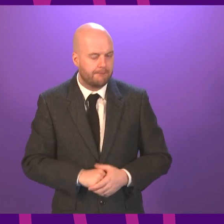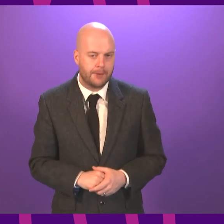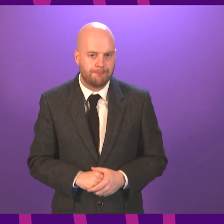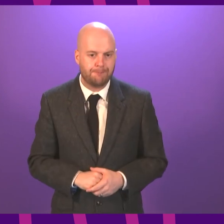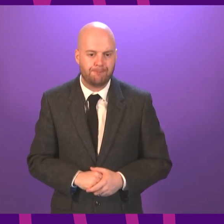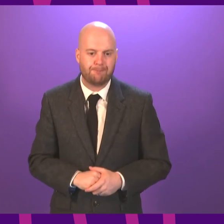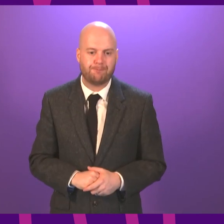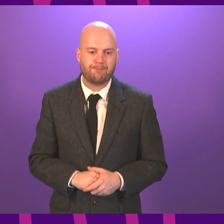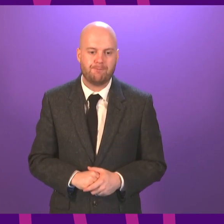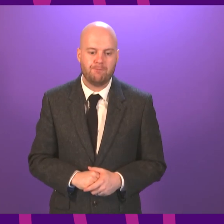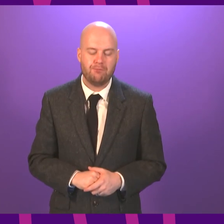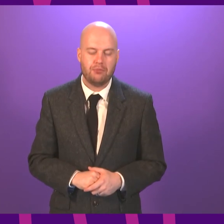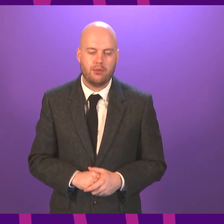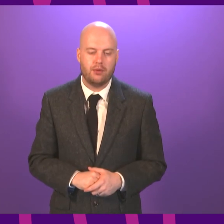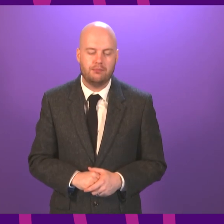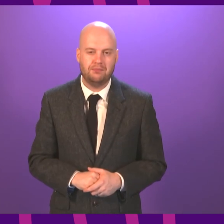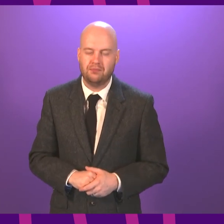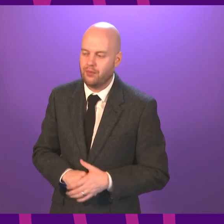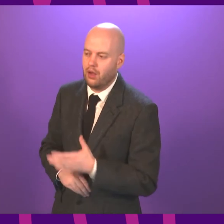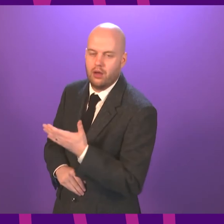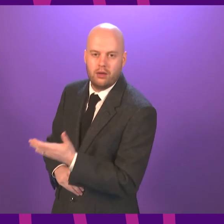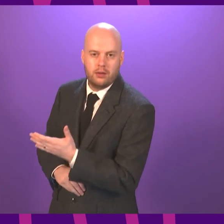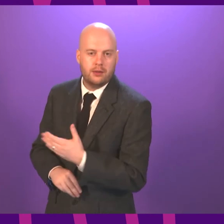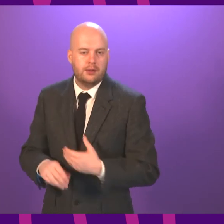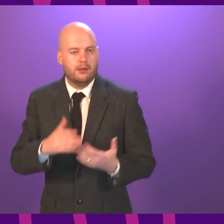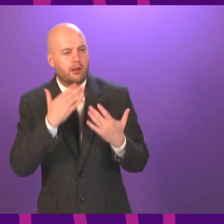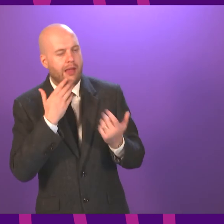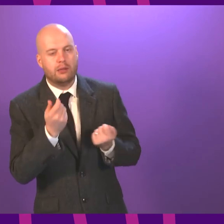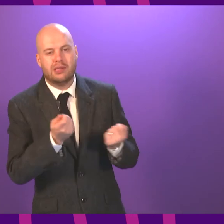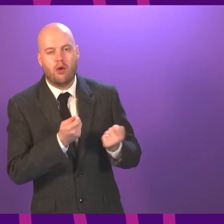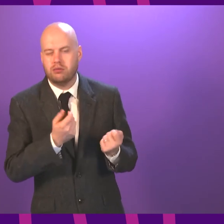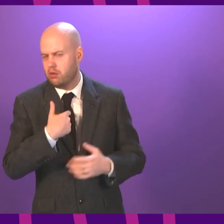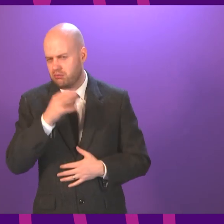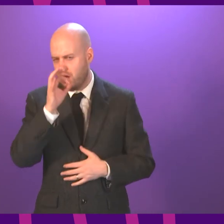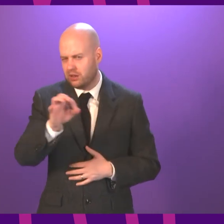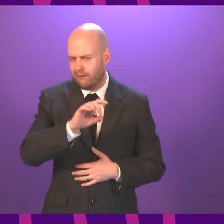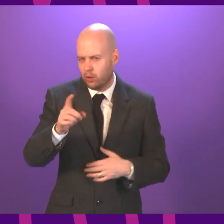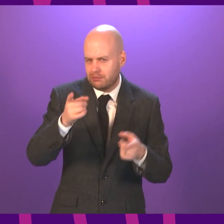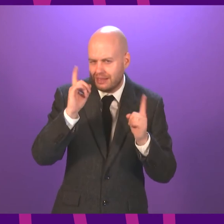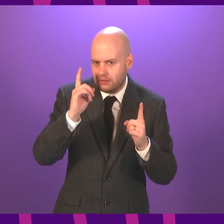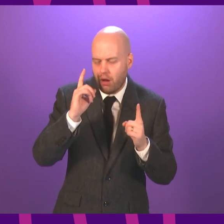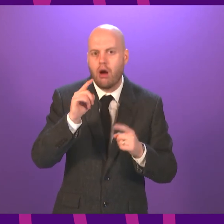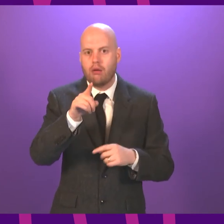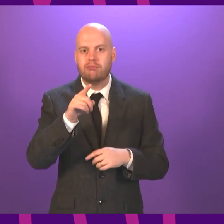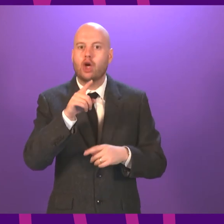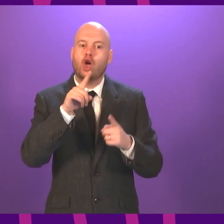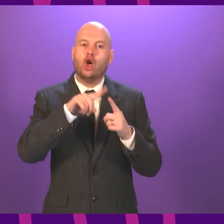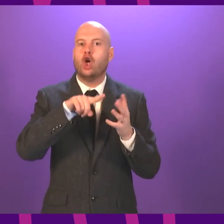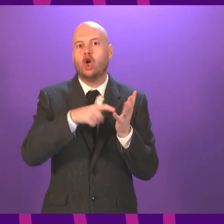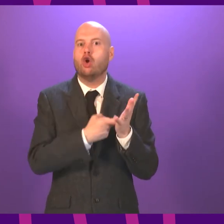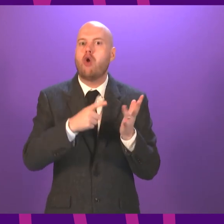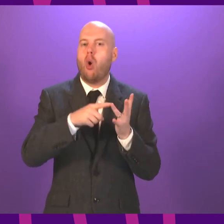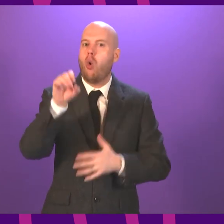Dunbar. Thank you, President Officer. To ask the First Minister whether attendees of the Euro 2020 fan zone in Glasgow